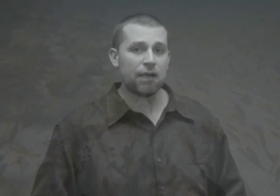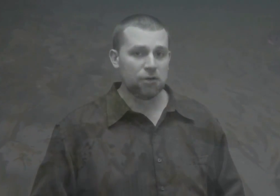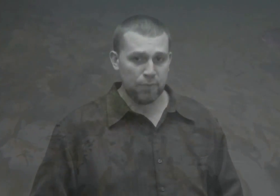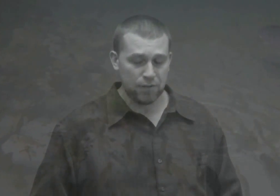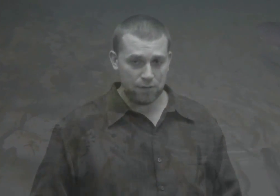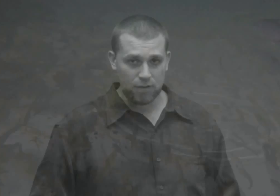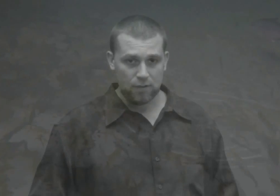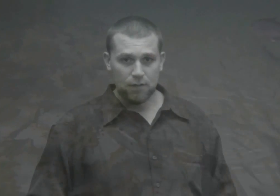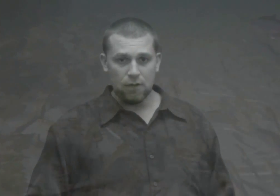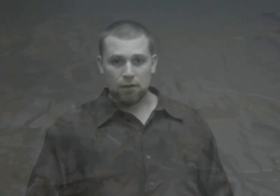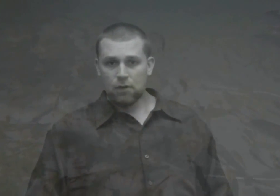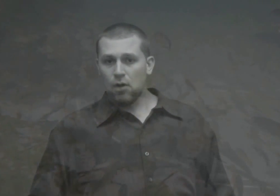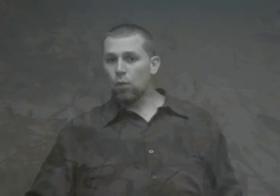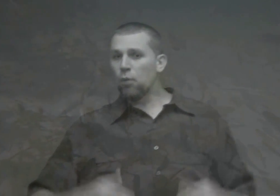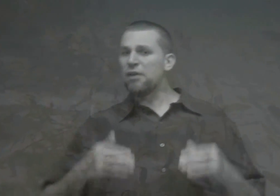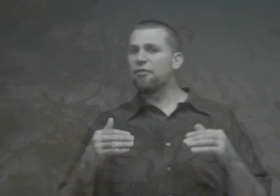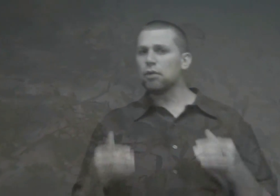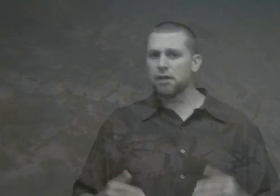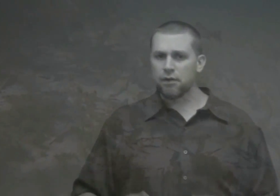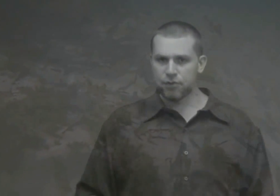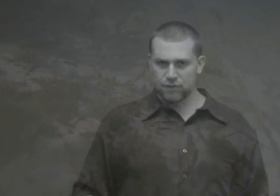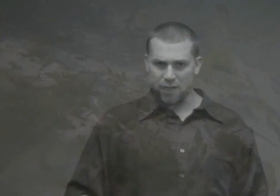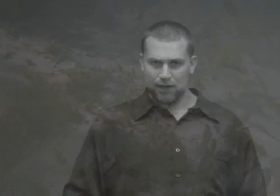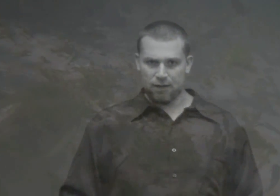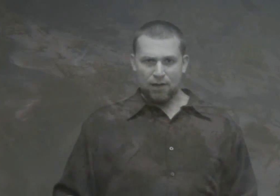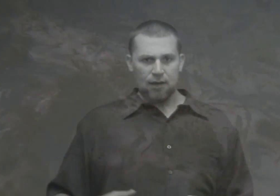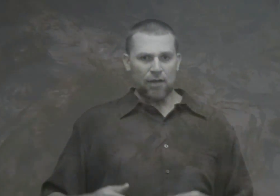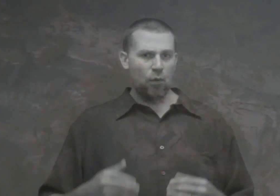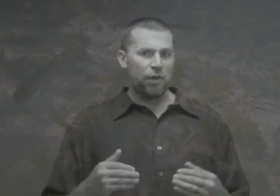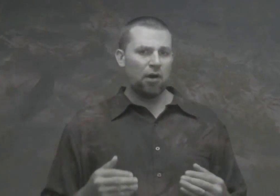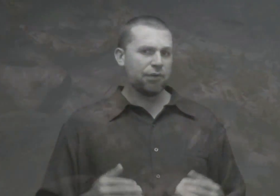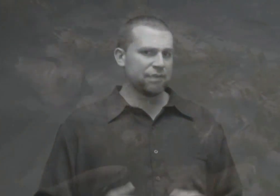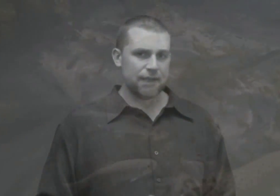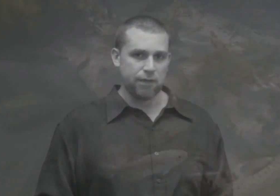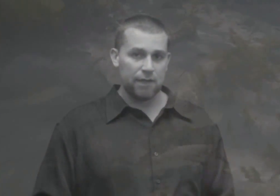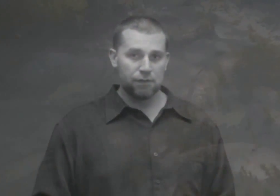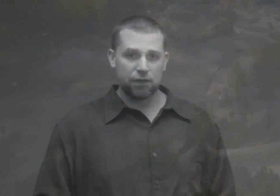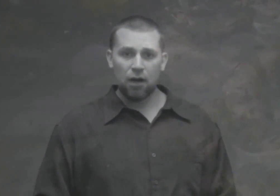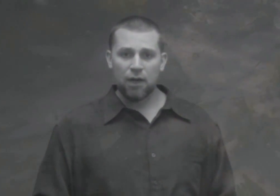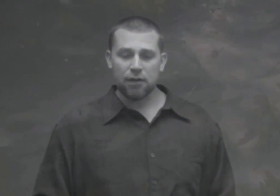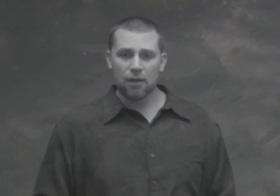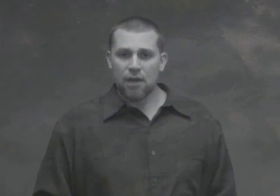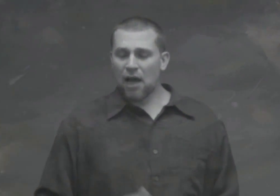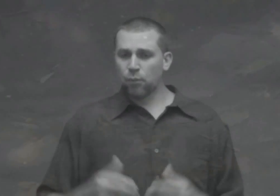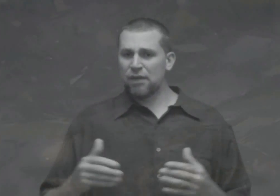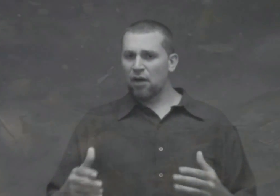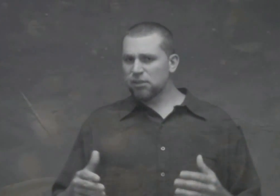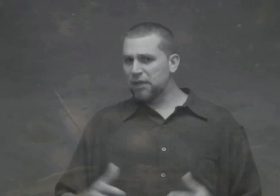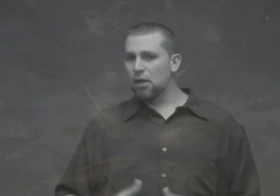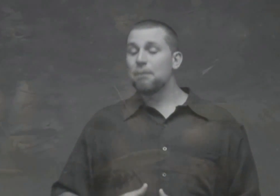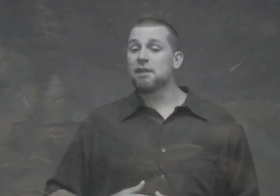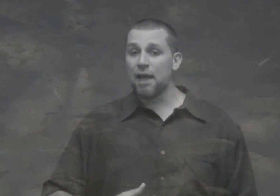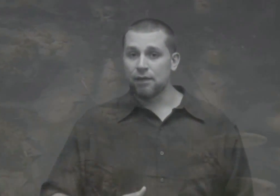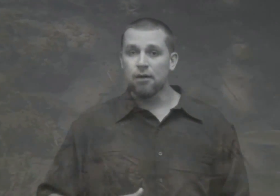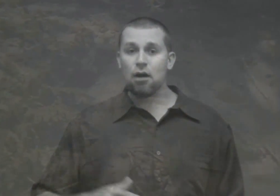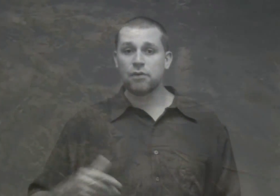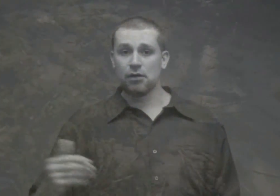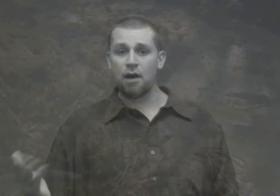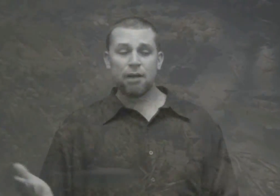accountability, where we fully understand that we are sinning against God, and we thus become dead unto God